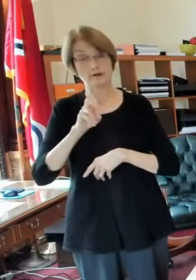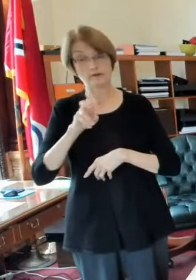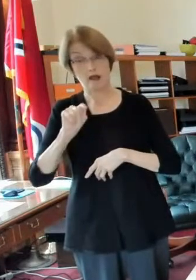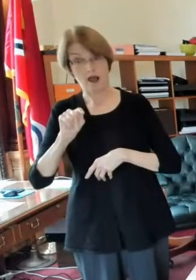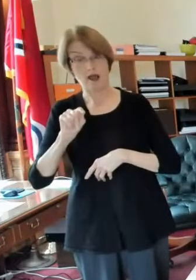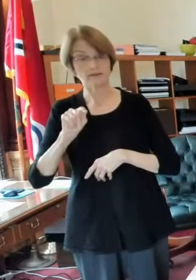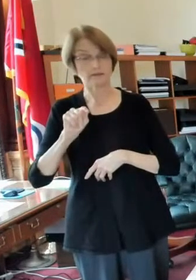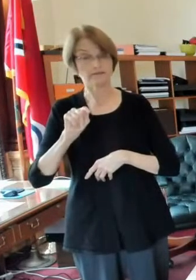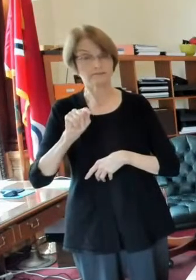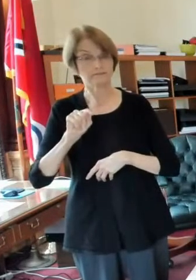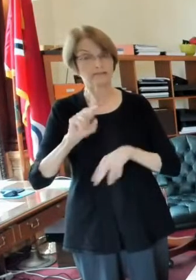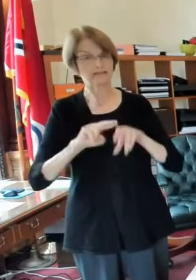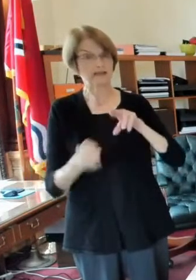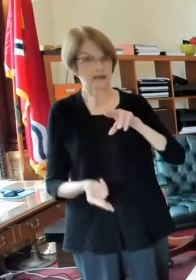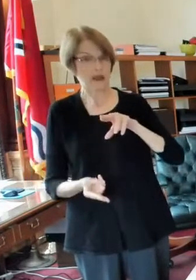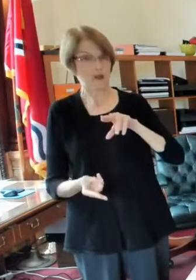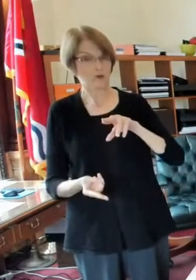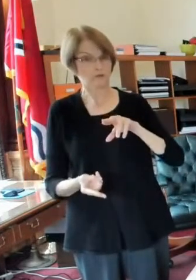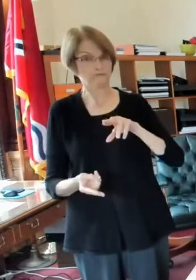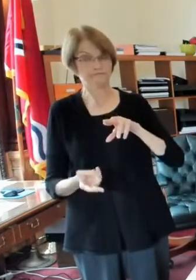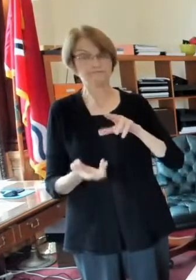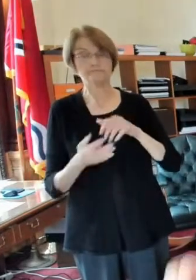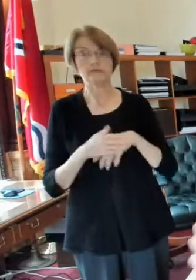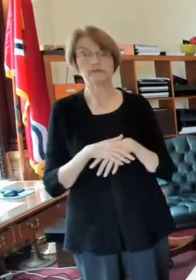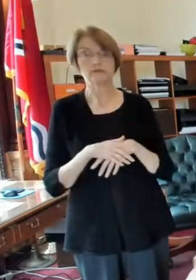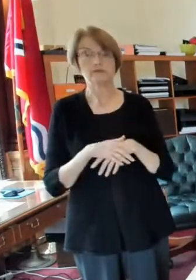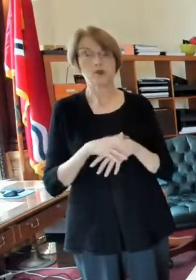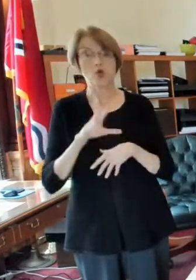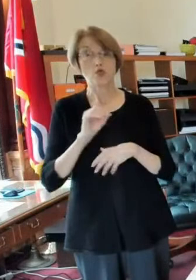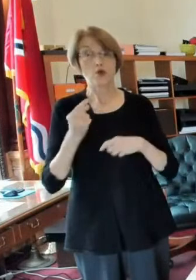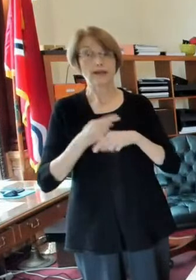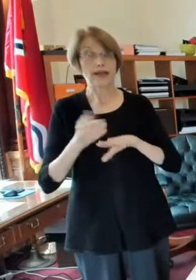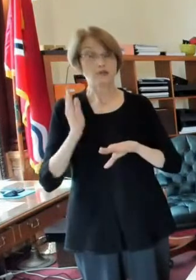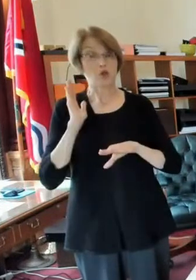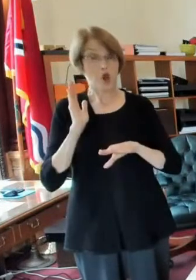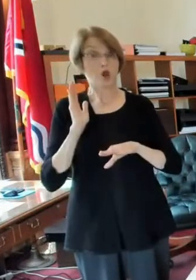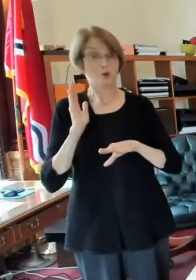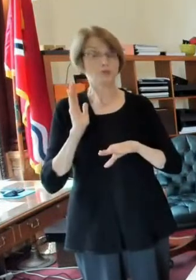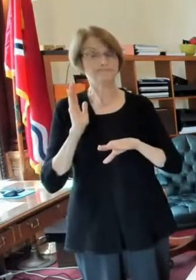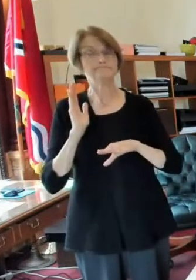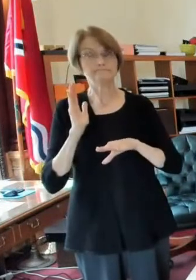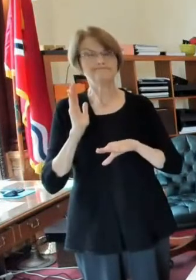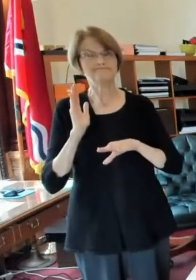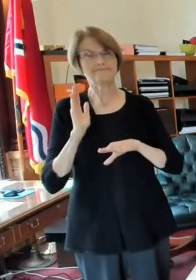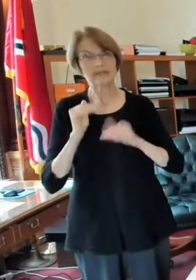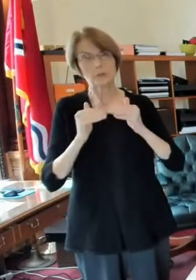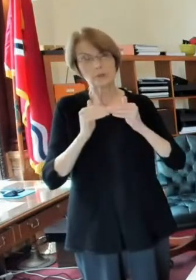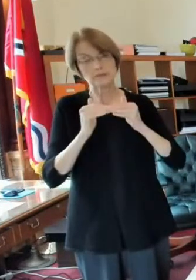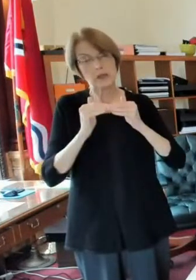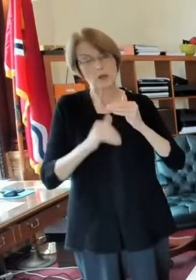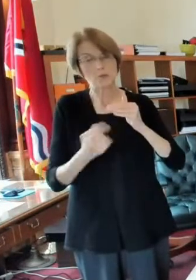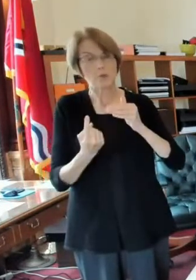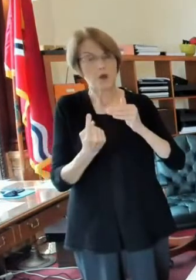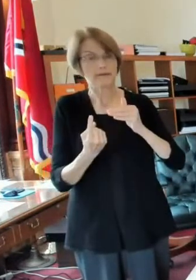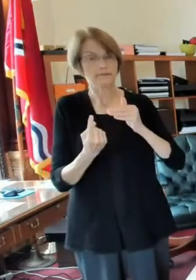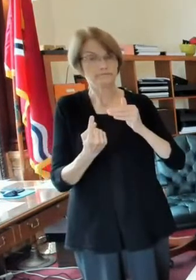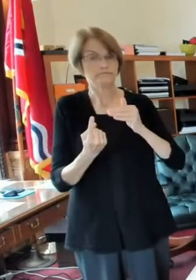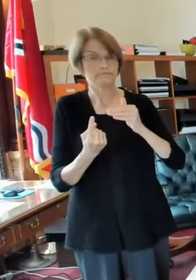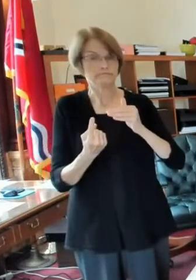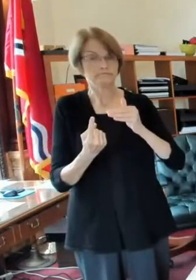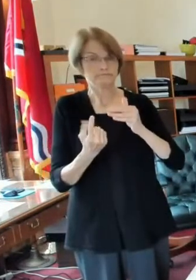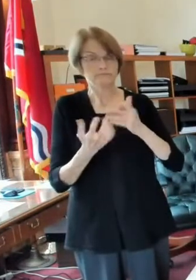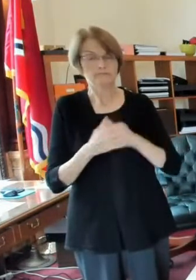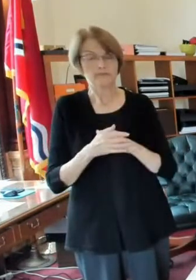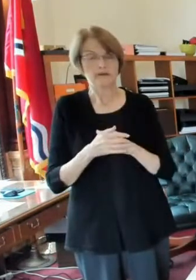and actually about 30 days ago it went just barely under one uh